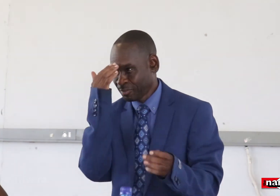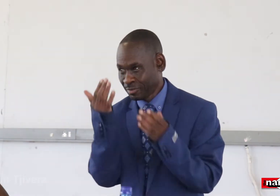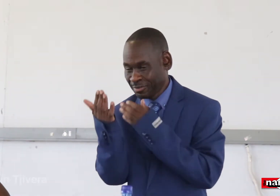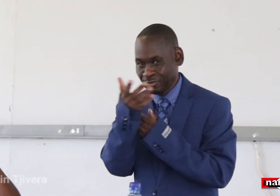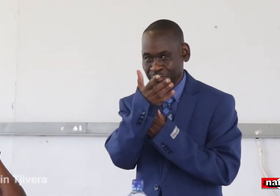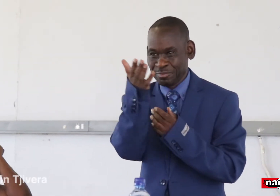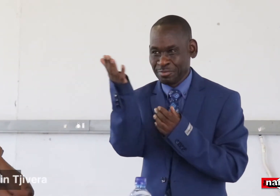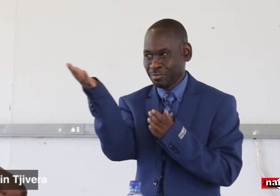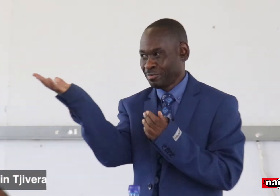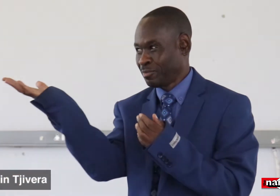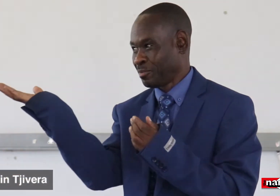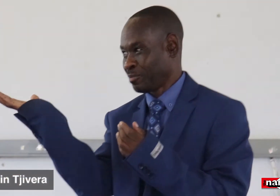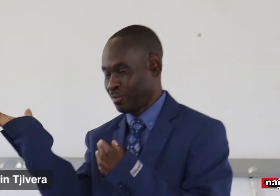Good morning all.